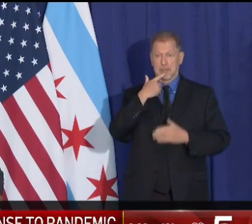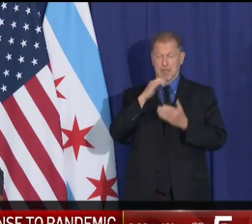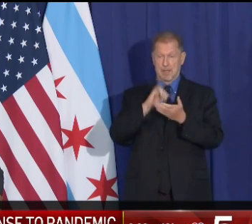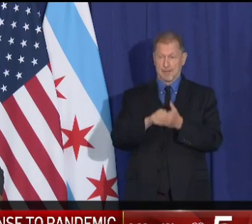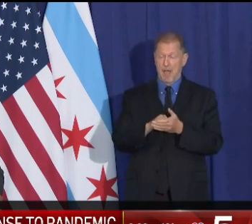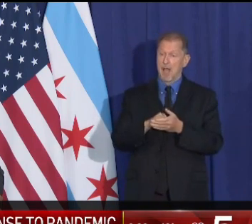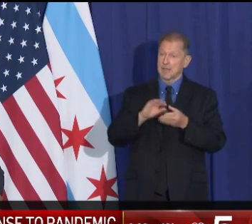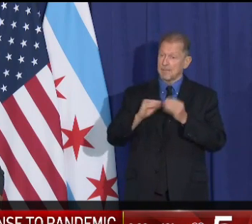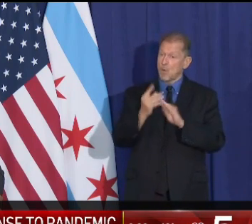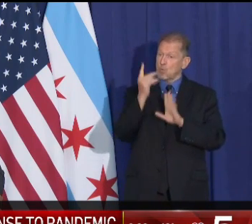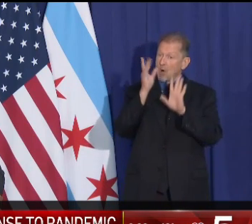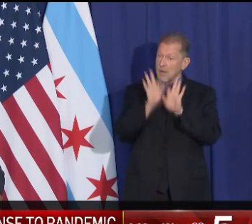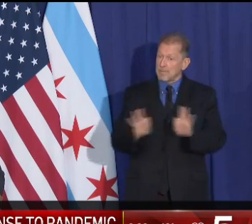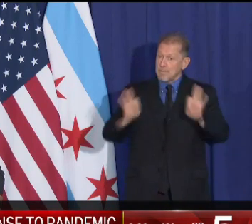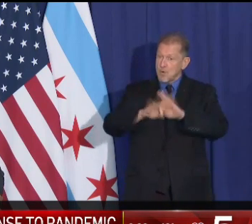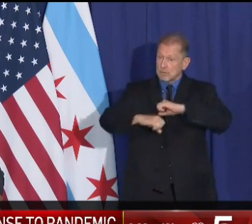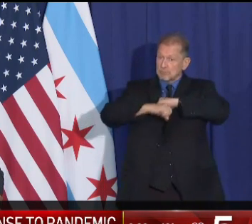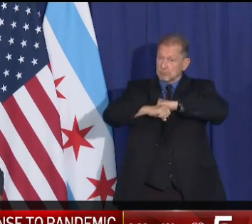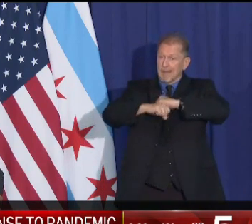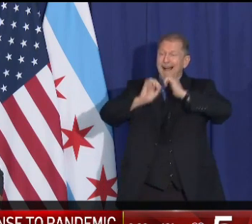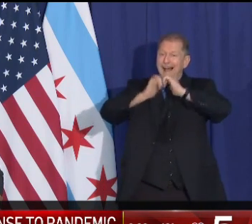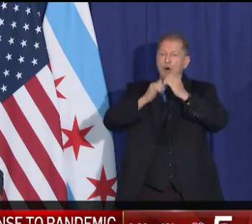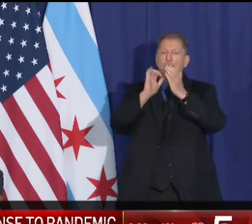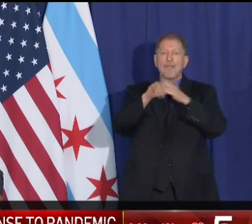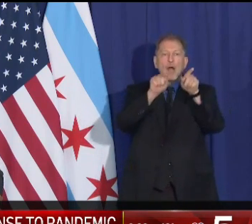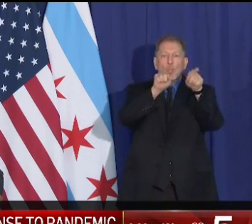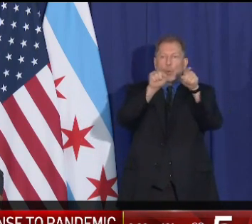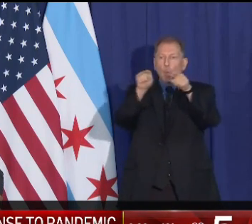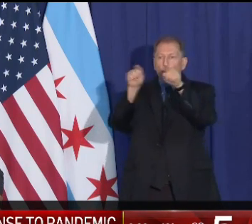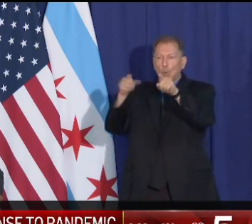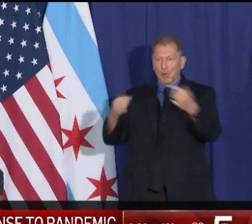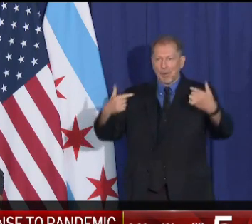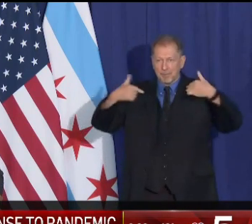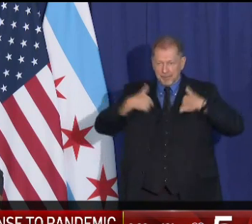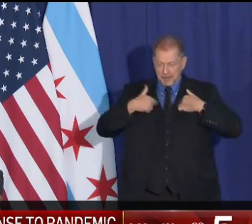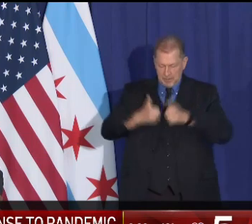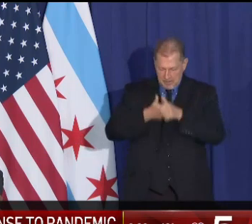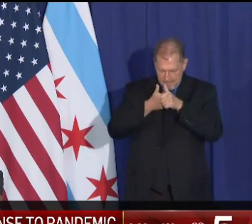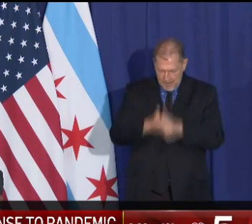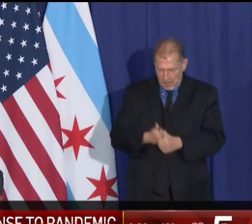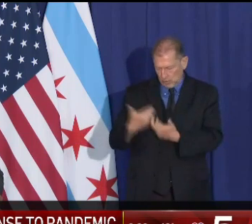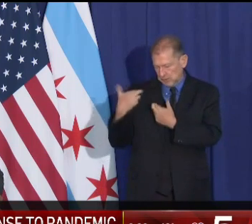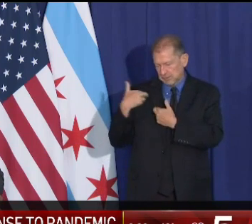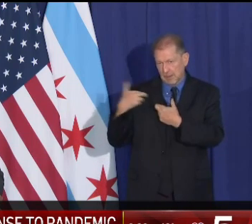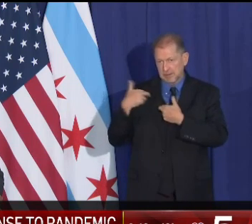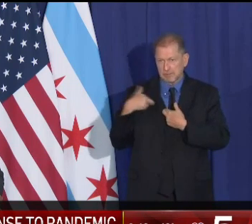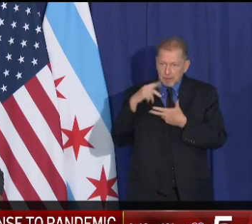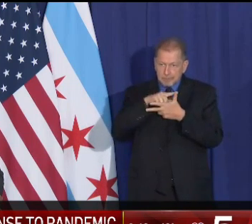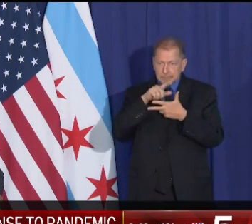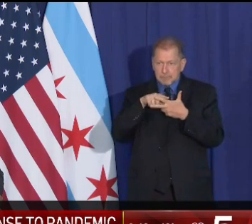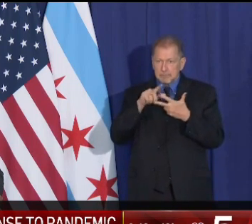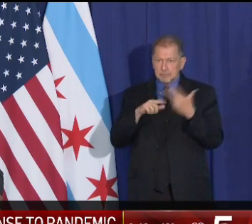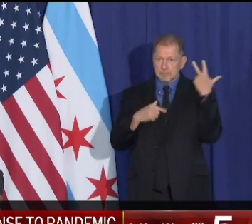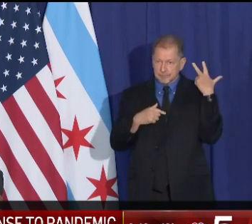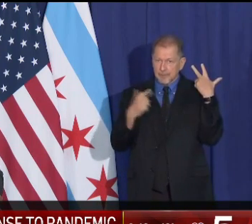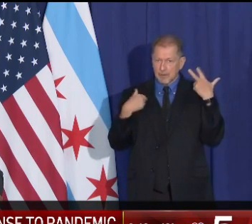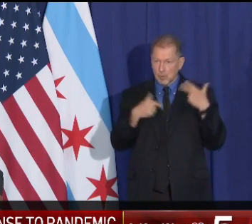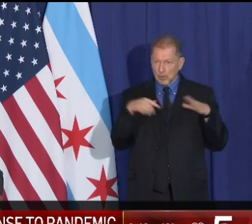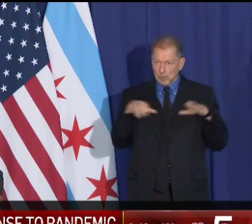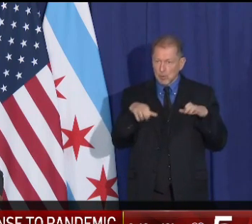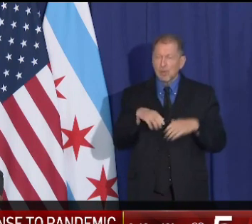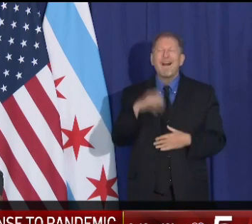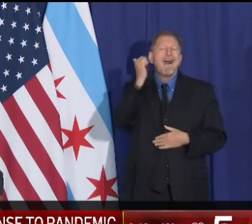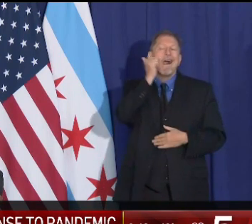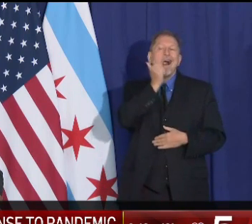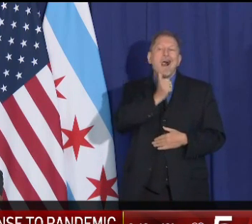of COVID-19 is through the actions that you and I take as individuals every day. Not just some